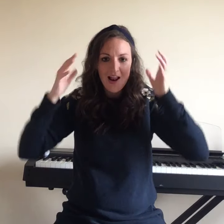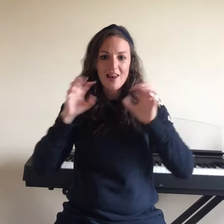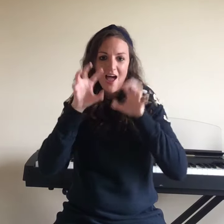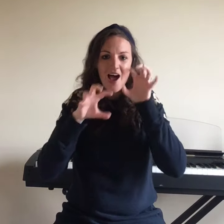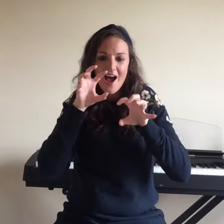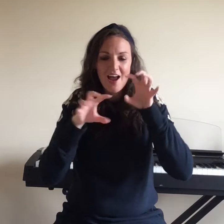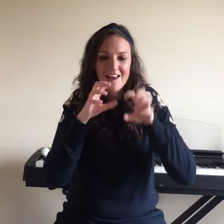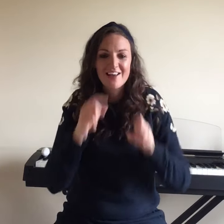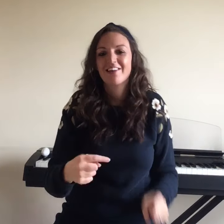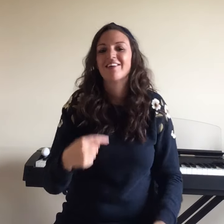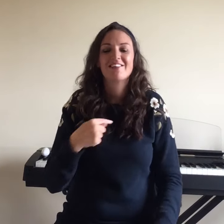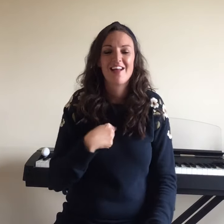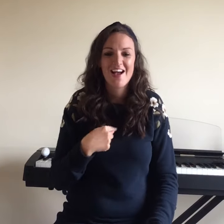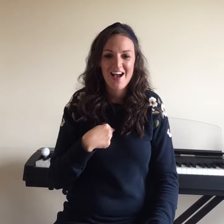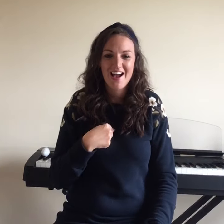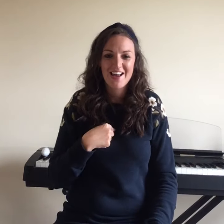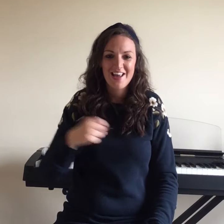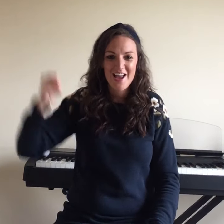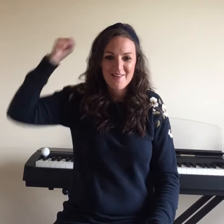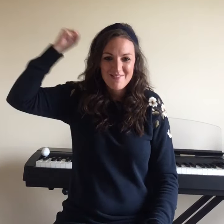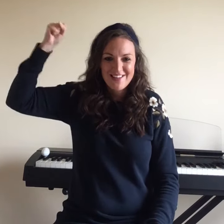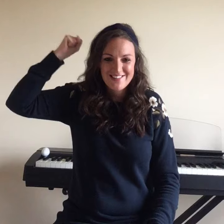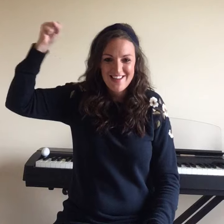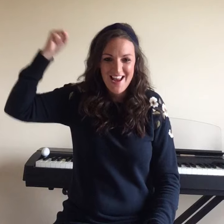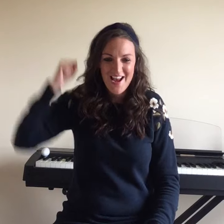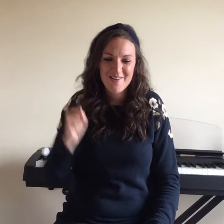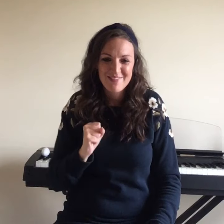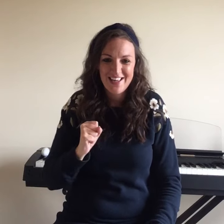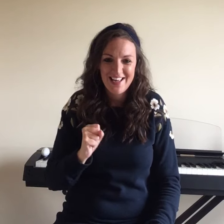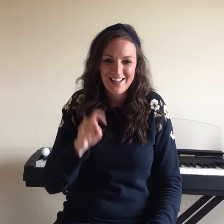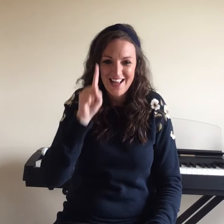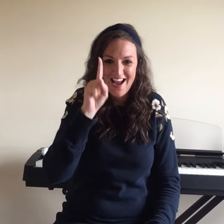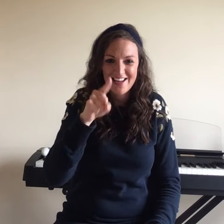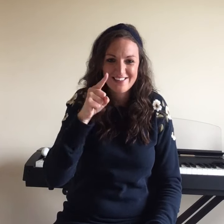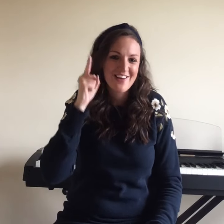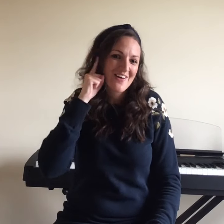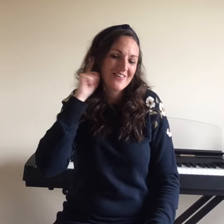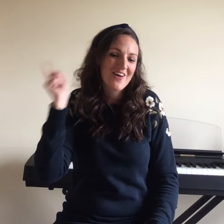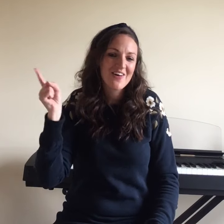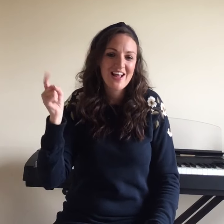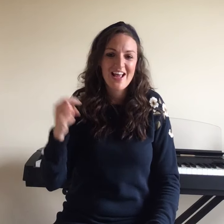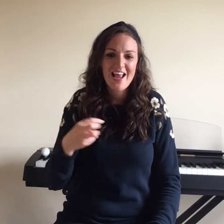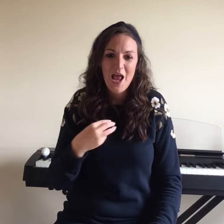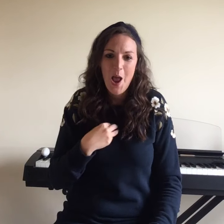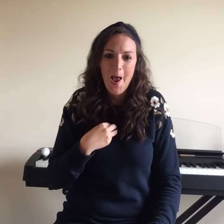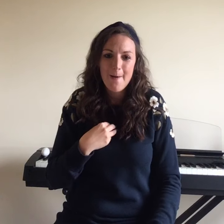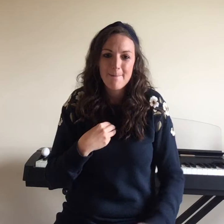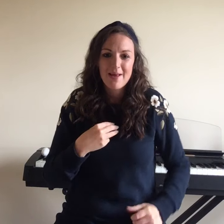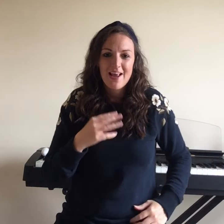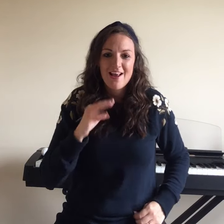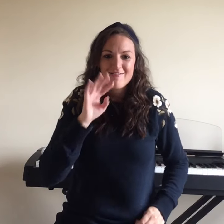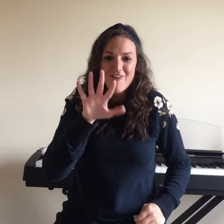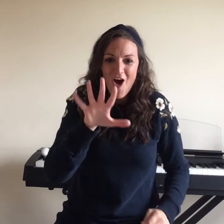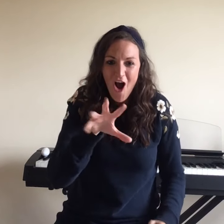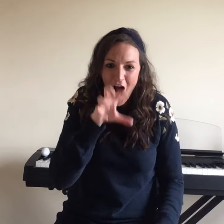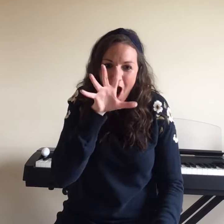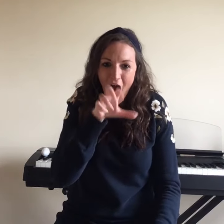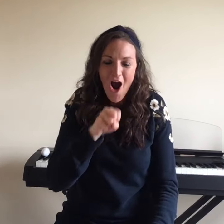a lion Cause I am a champion And you're the one who can be wrong